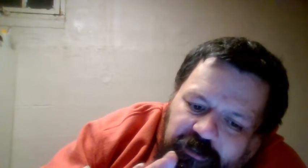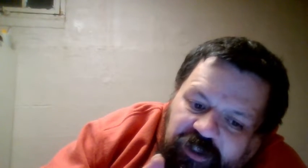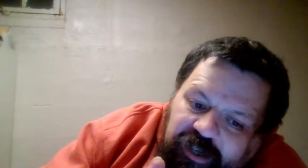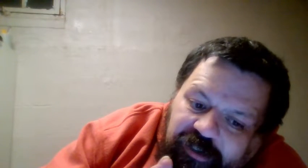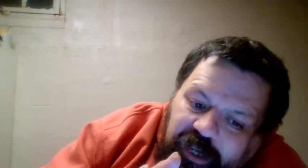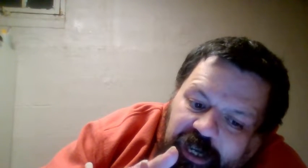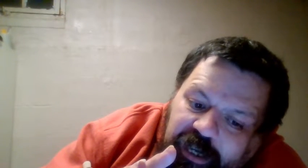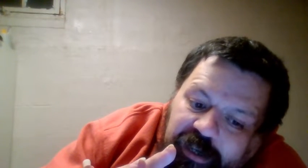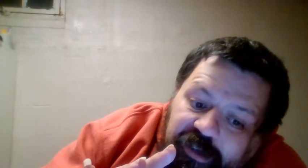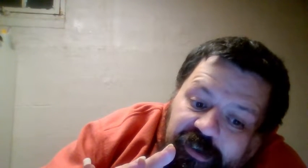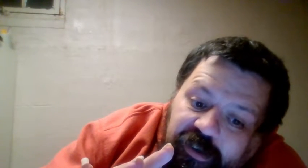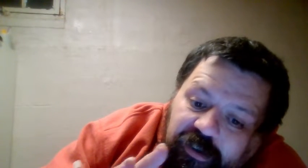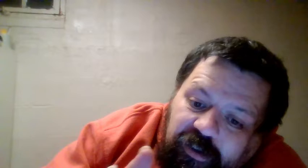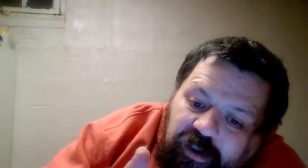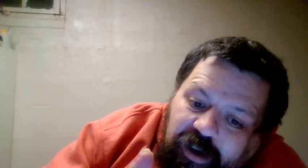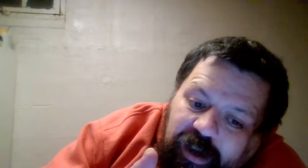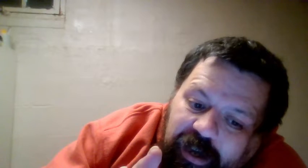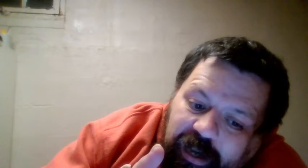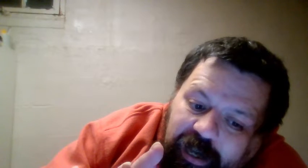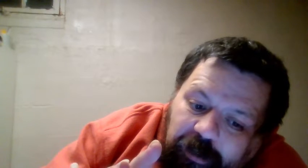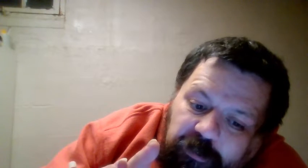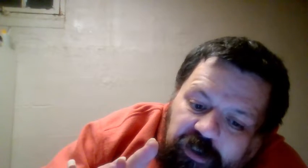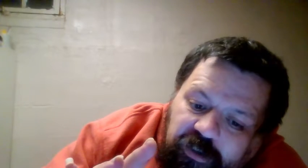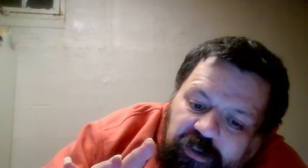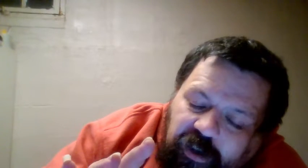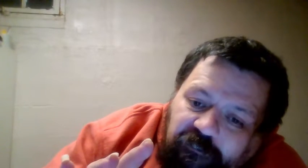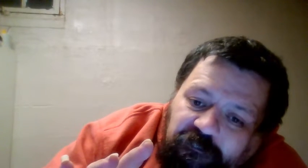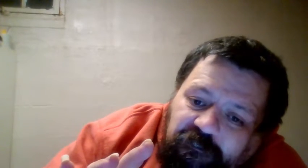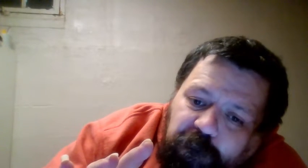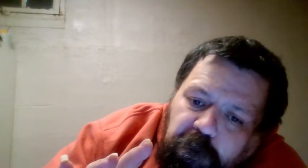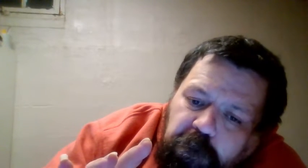This has absolutely